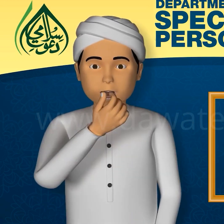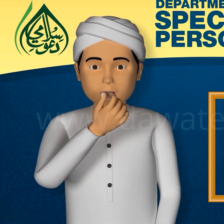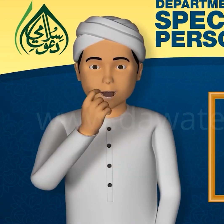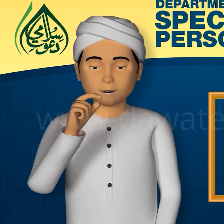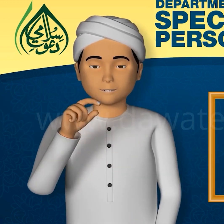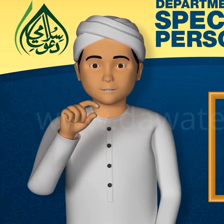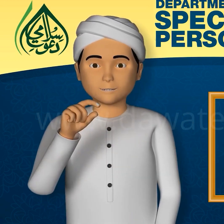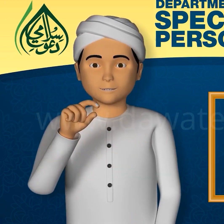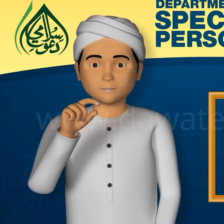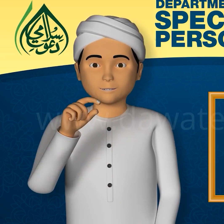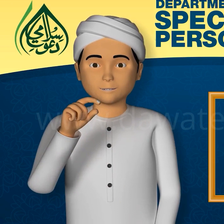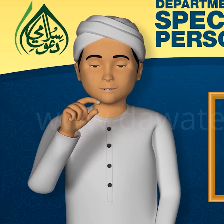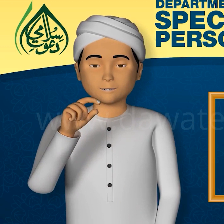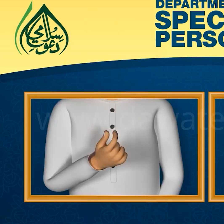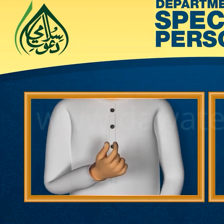Golian